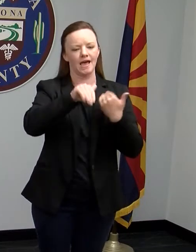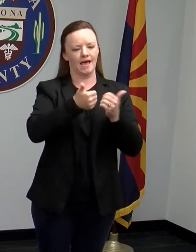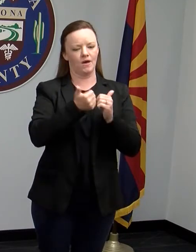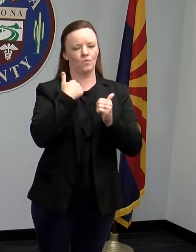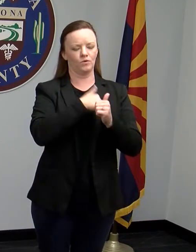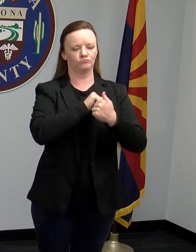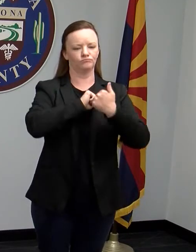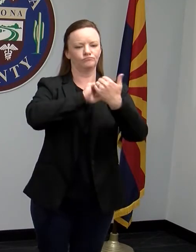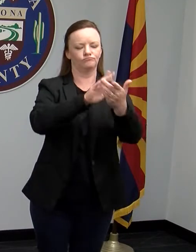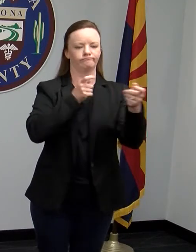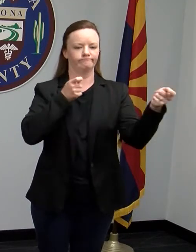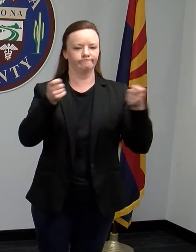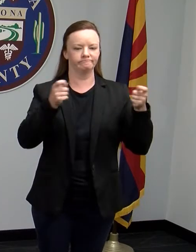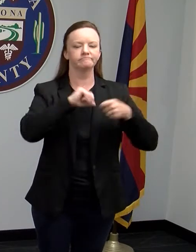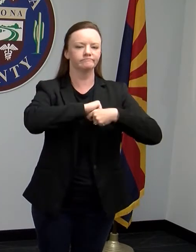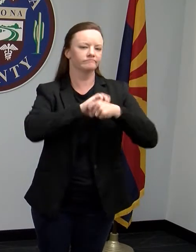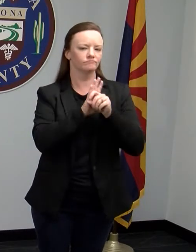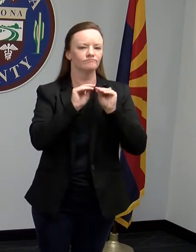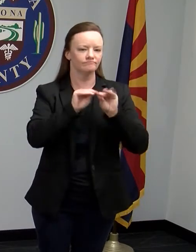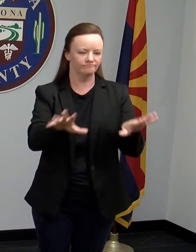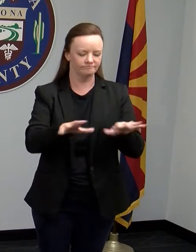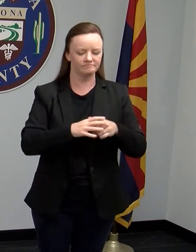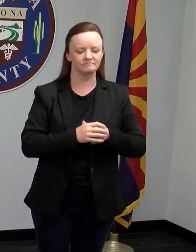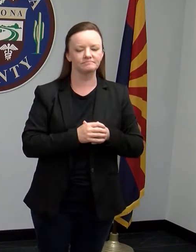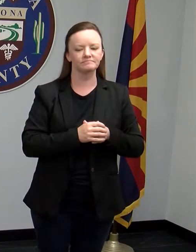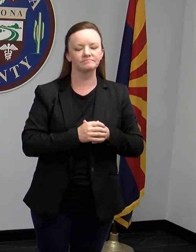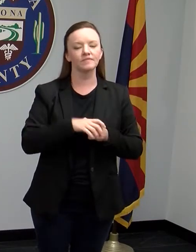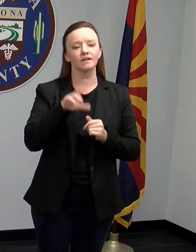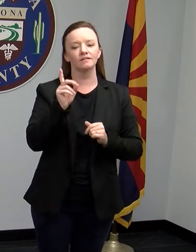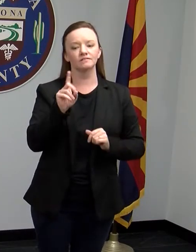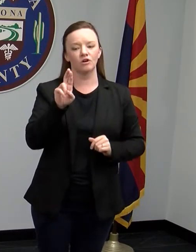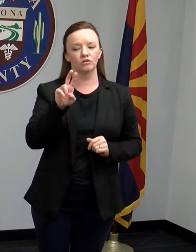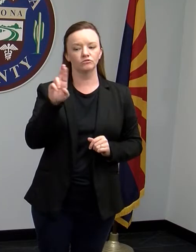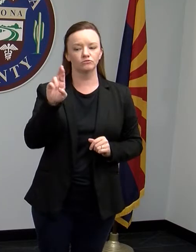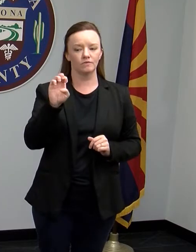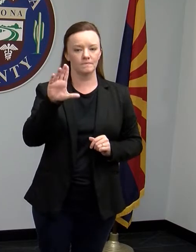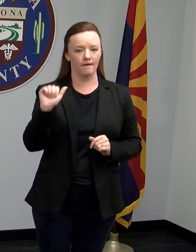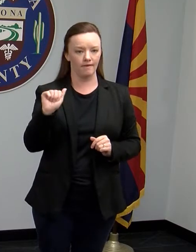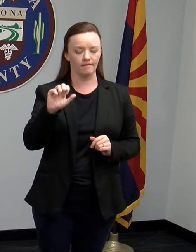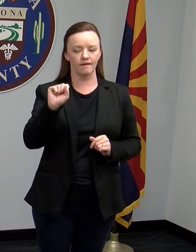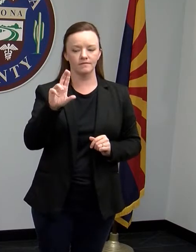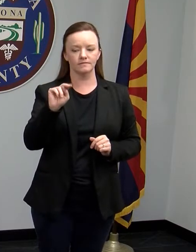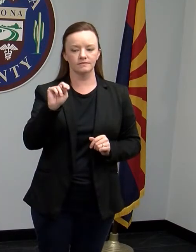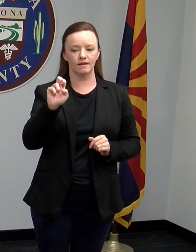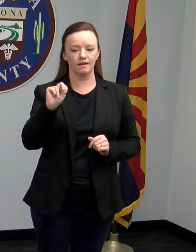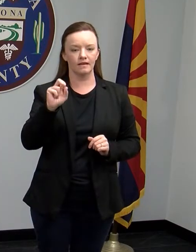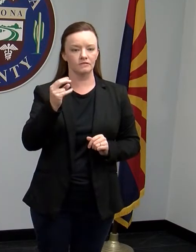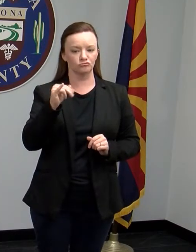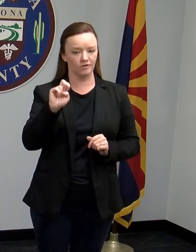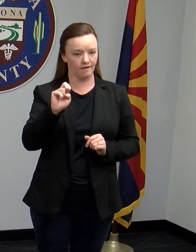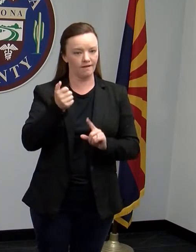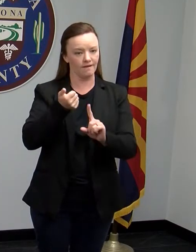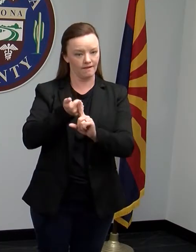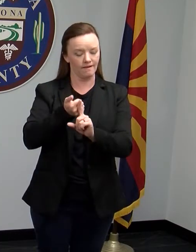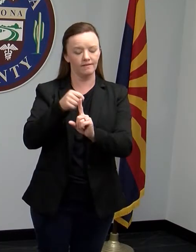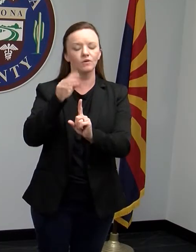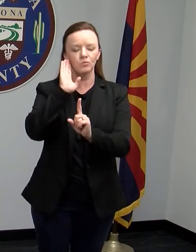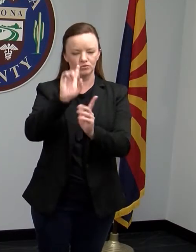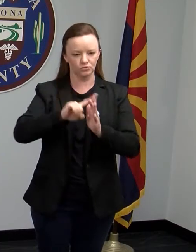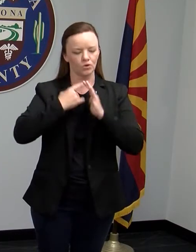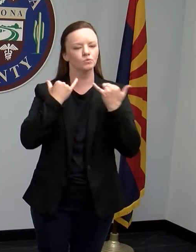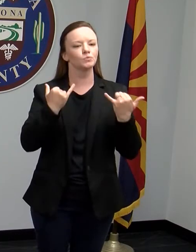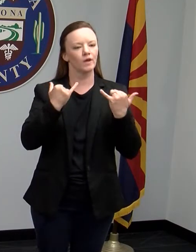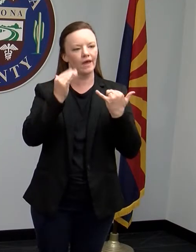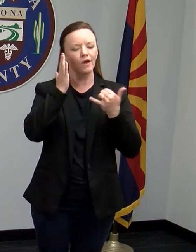from the Maricopa County point of view. Dr. Rebecca Sonnenschein will start today by updating us with some of the numbers,